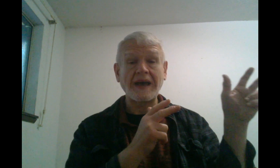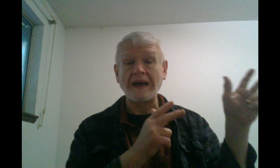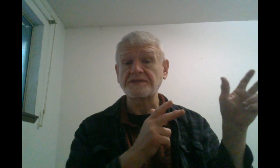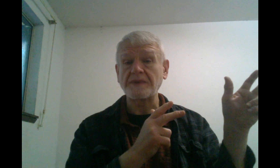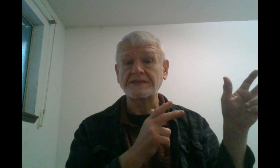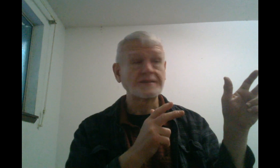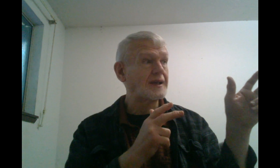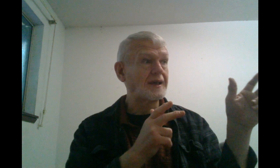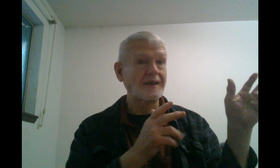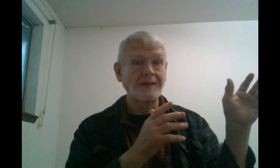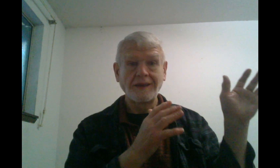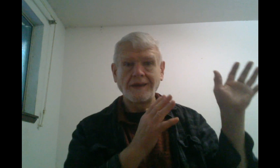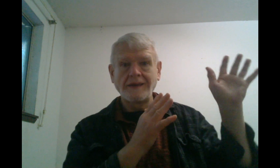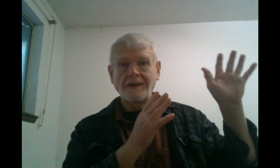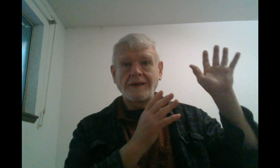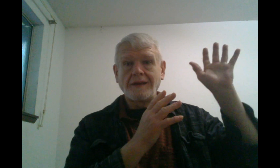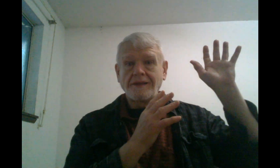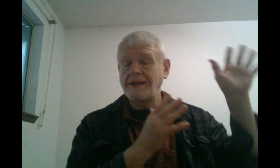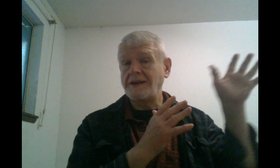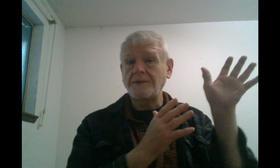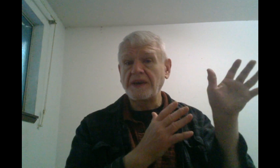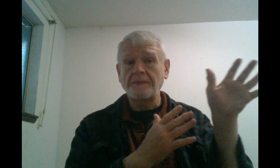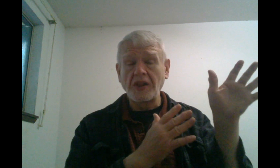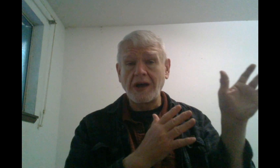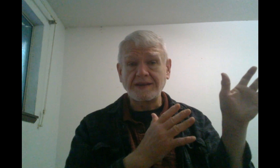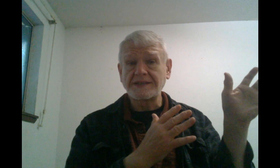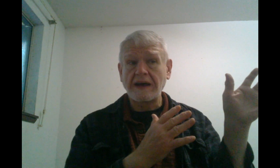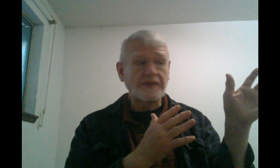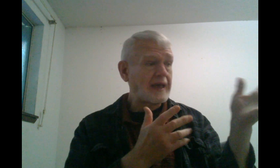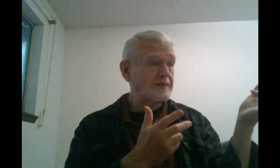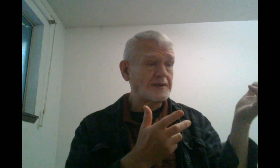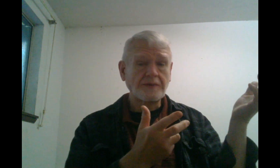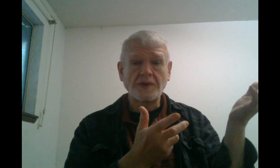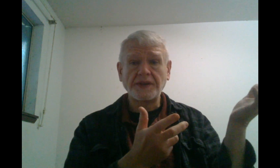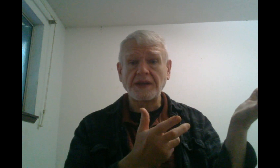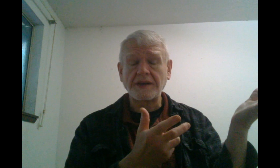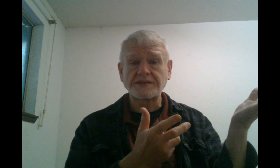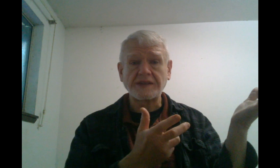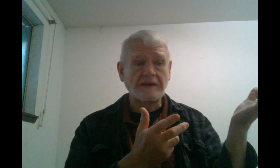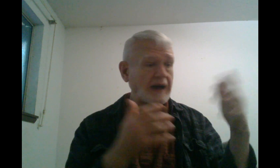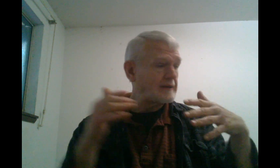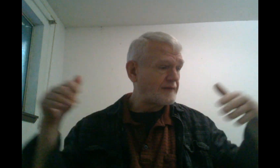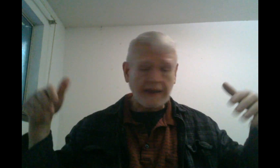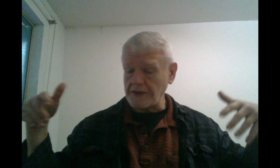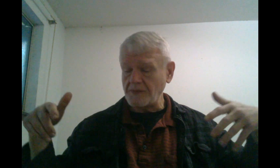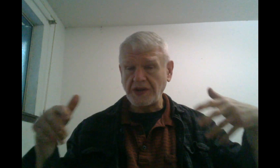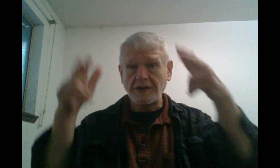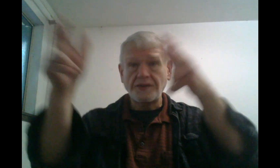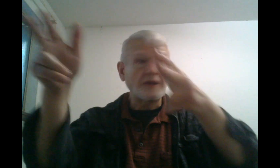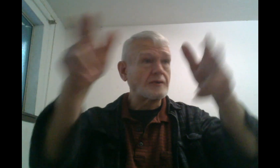my housemates, they need to pick up a lot of stuff. They haven't really done their stuff. I vacuumed here. The other